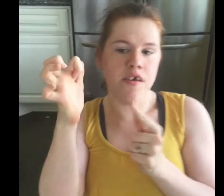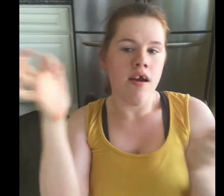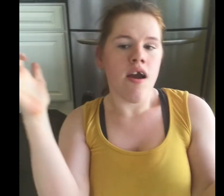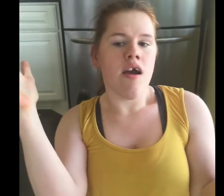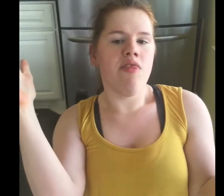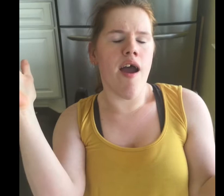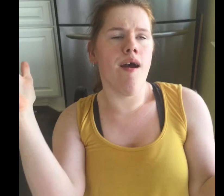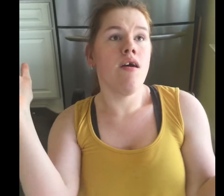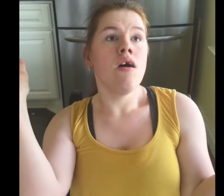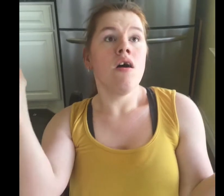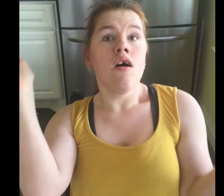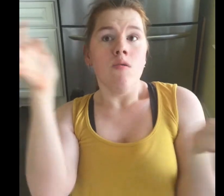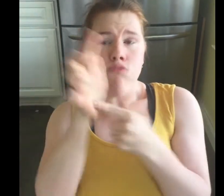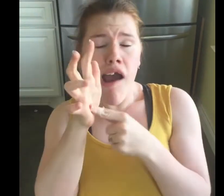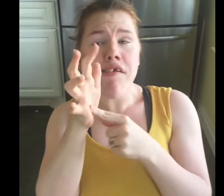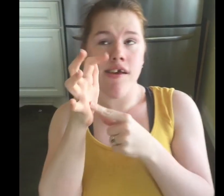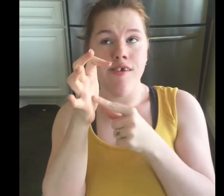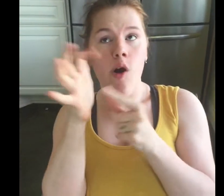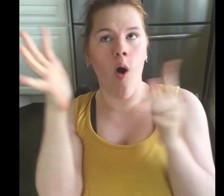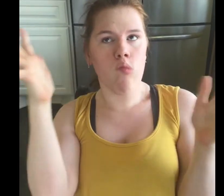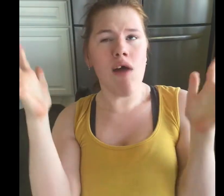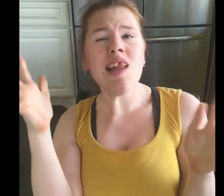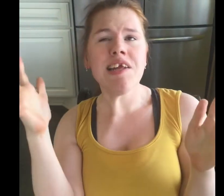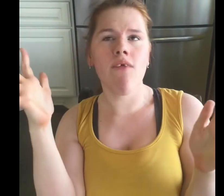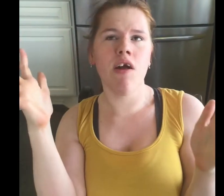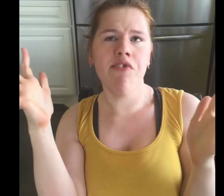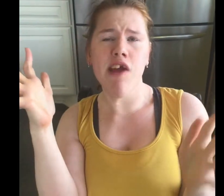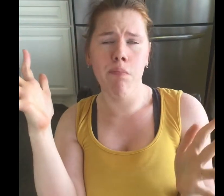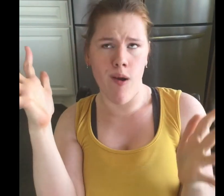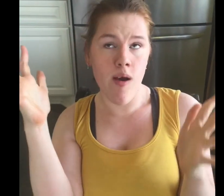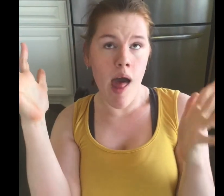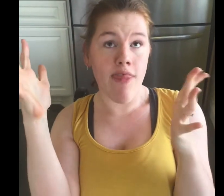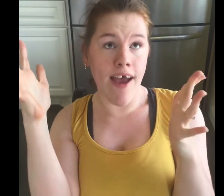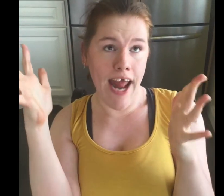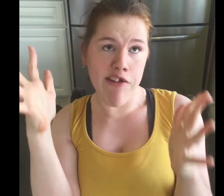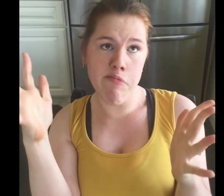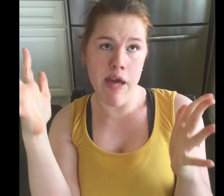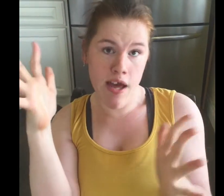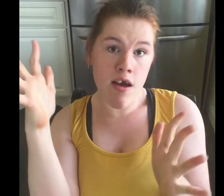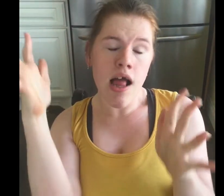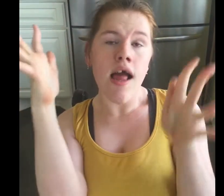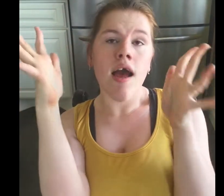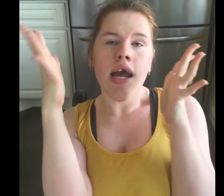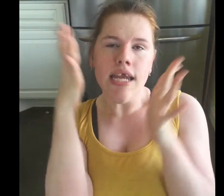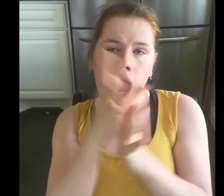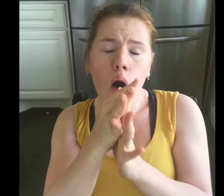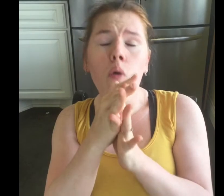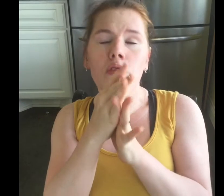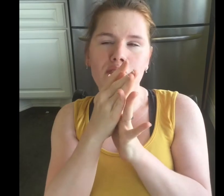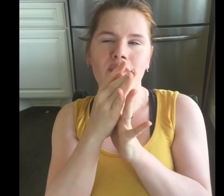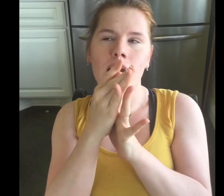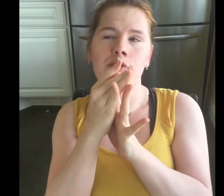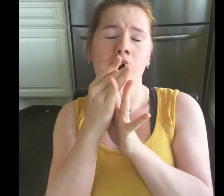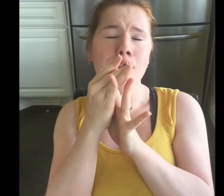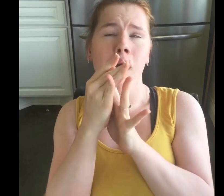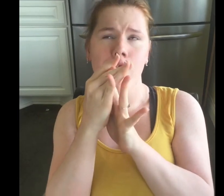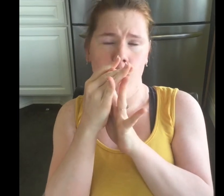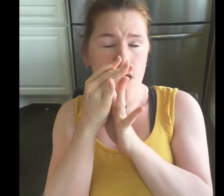their prices are relatively cheaper than H-E-B. No this video is not sponsored